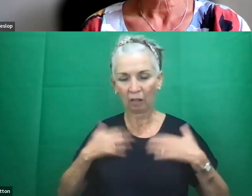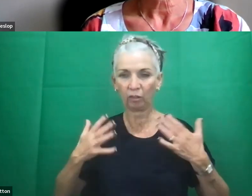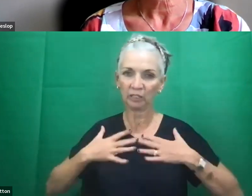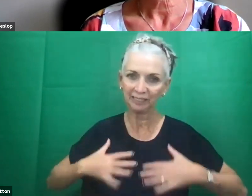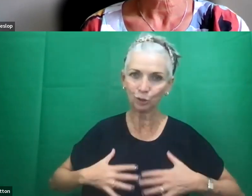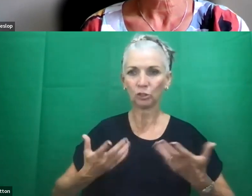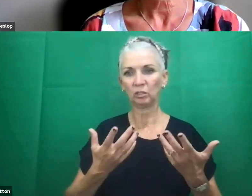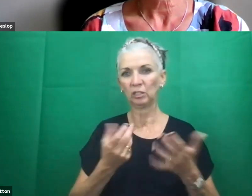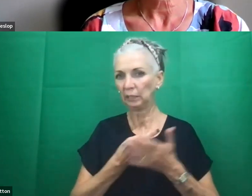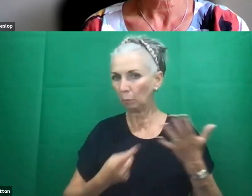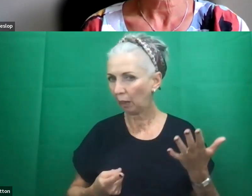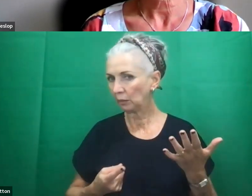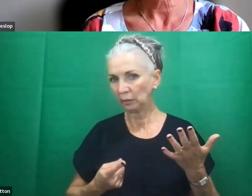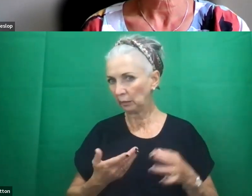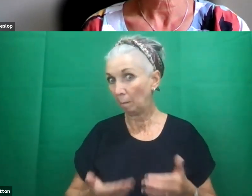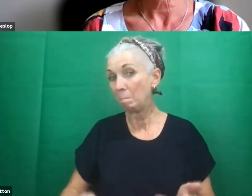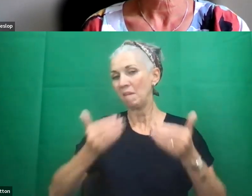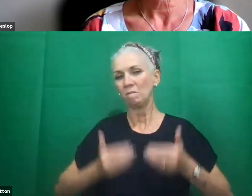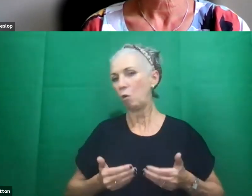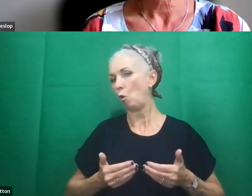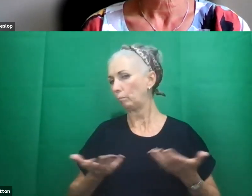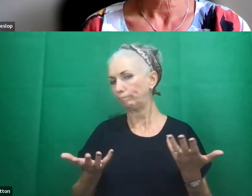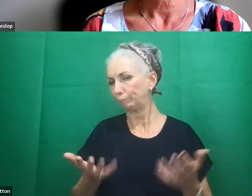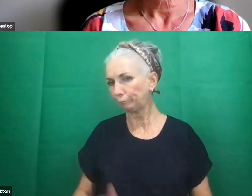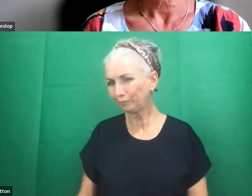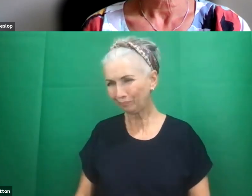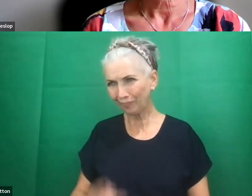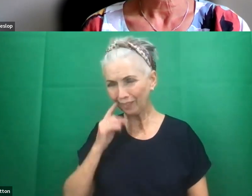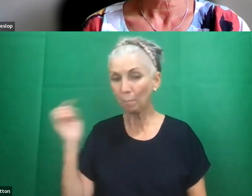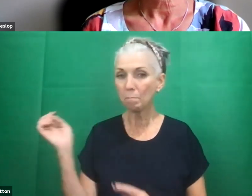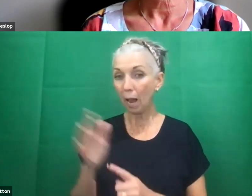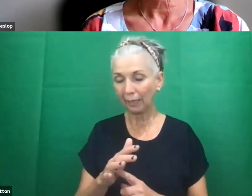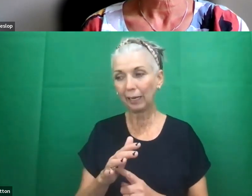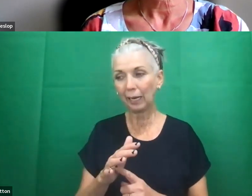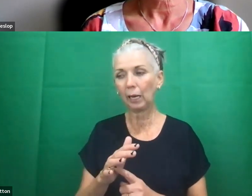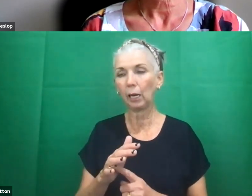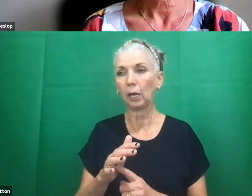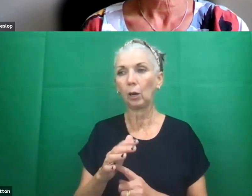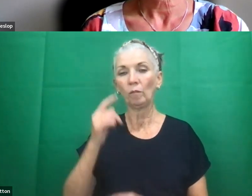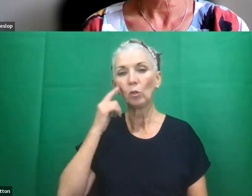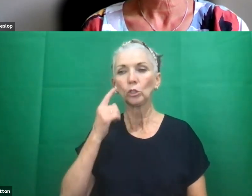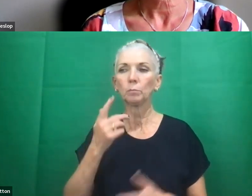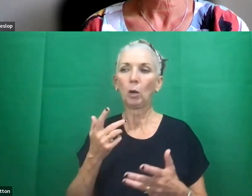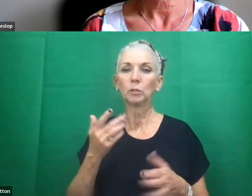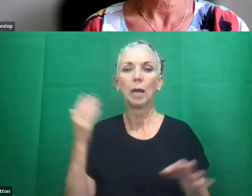I think mainly we've thought about them in terms of employment rights and